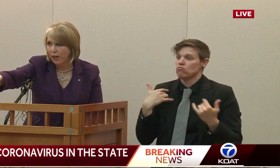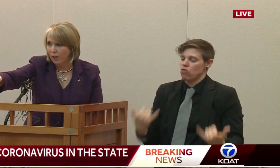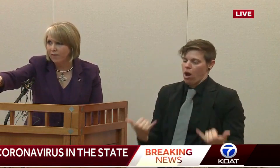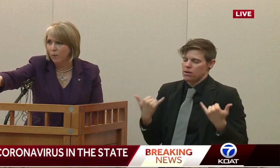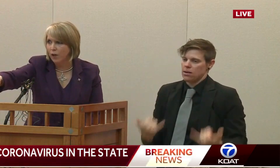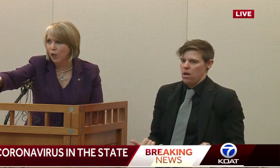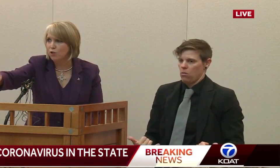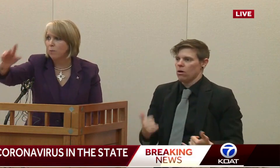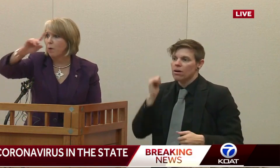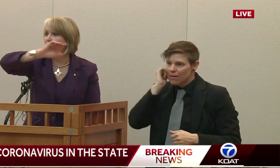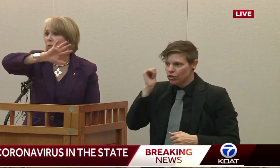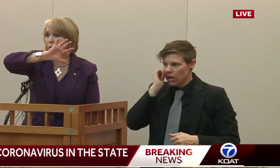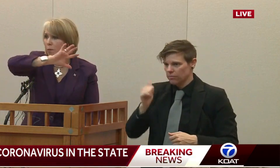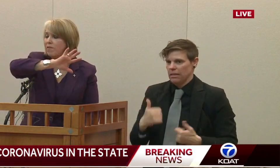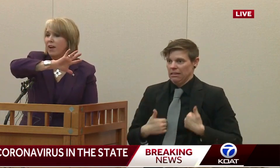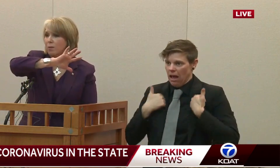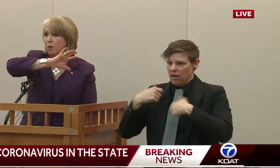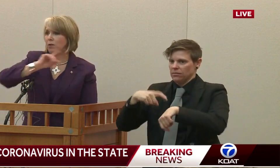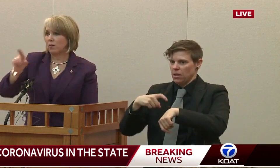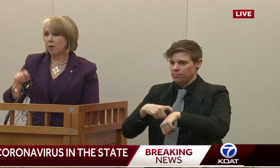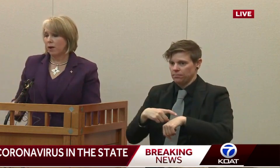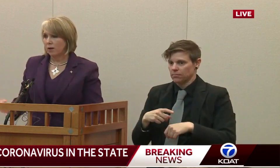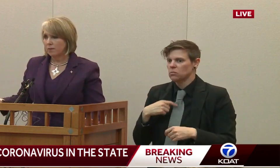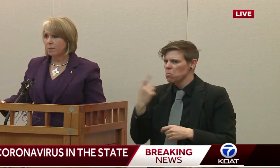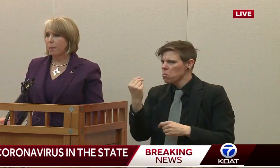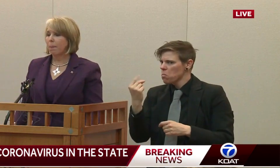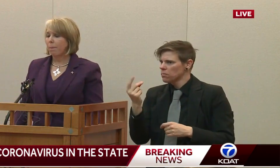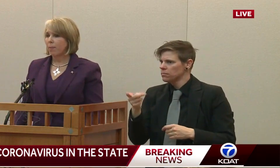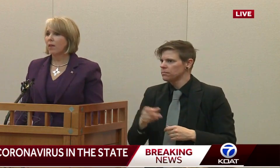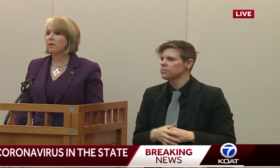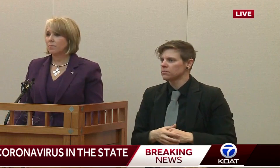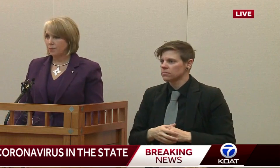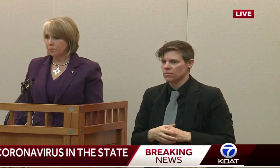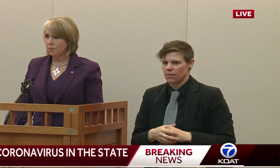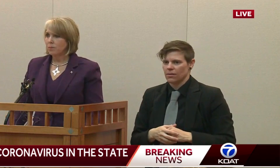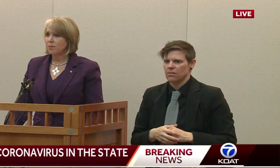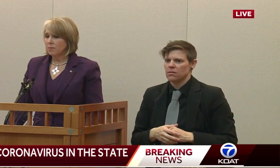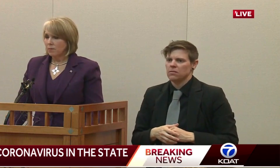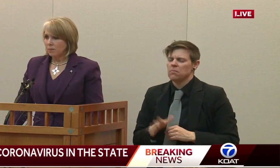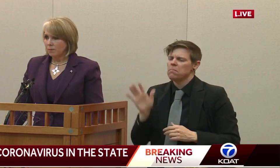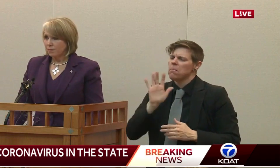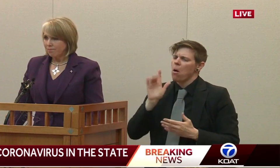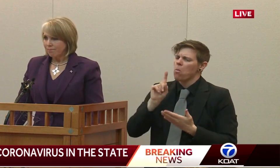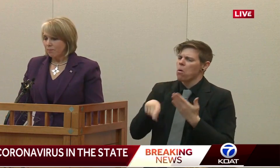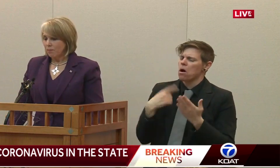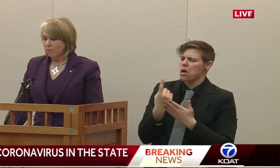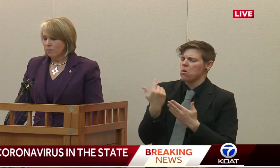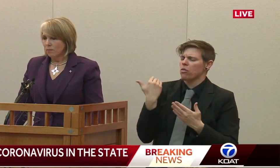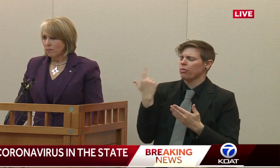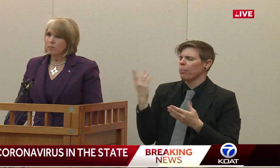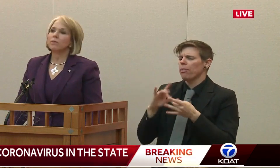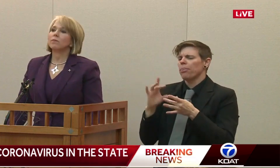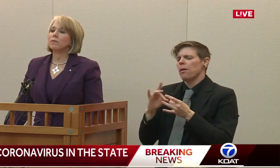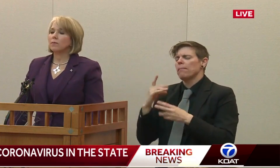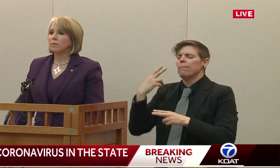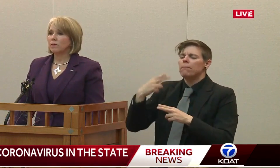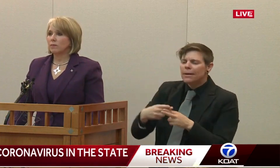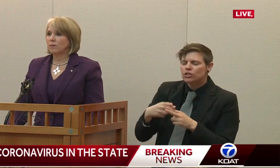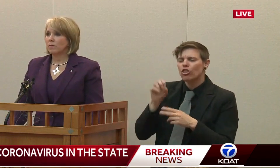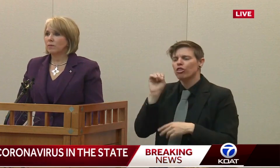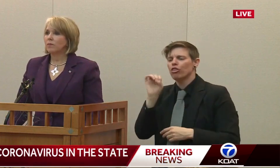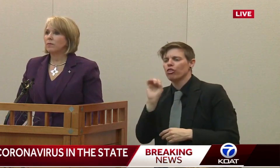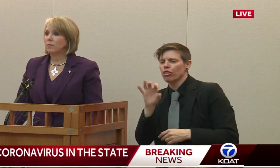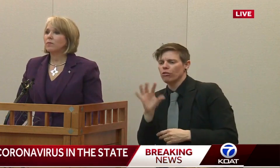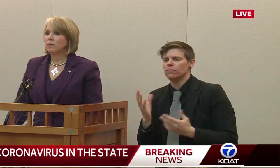One more here, and then we're going to close it, but we'll be available. Okay. About an hour ago, you talked about the no